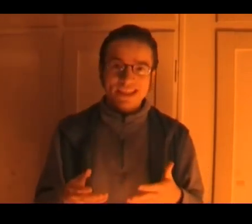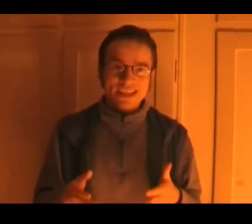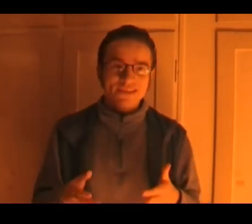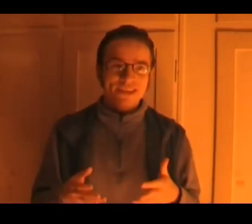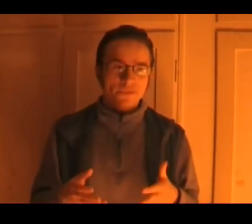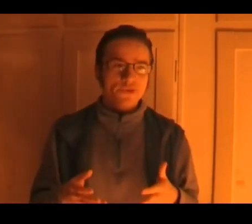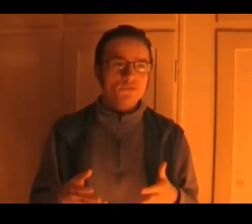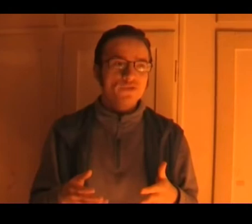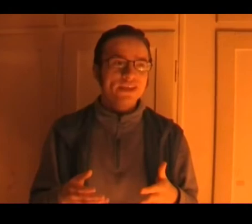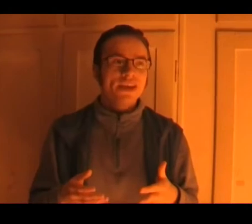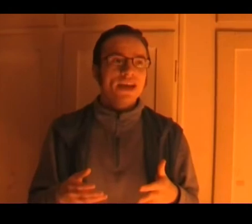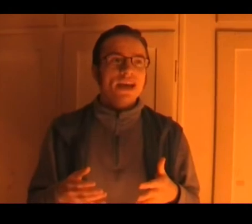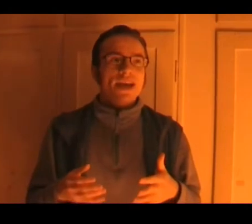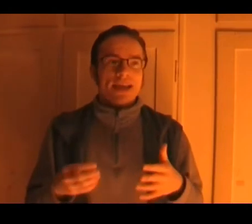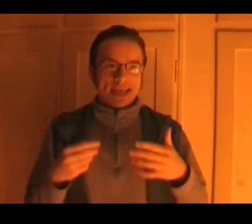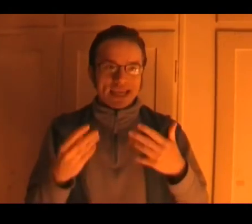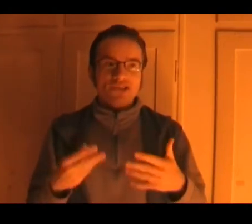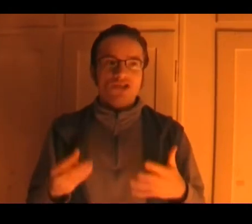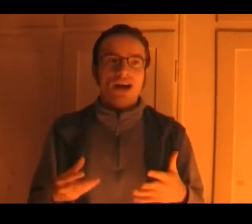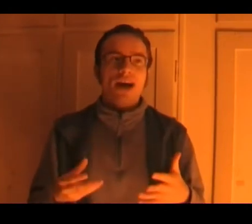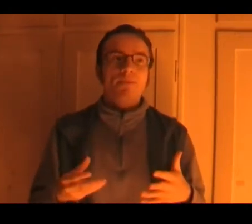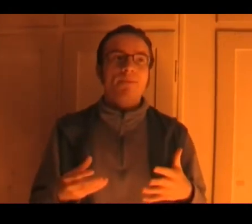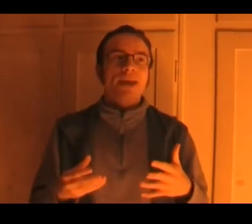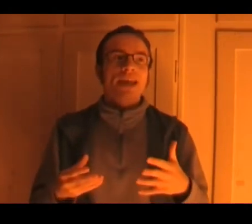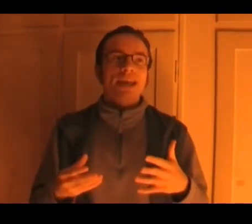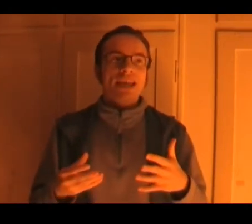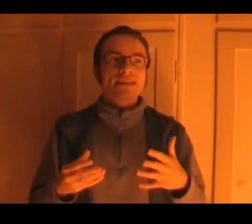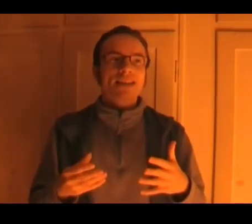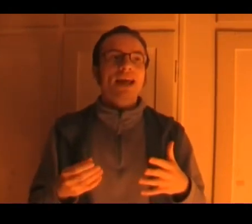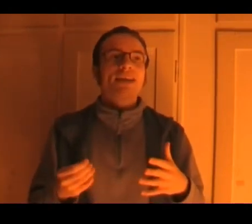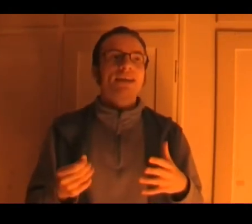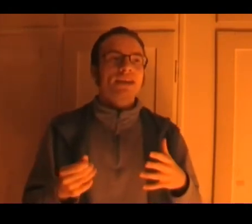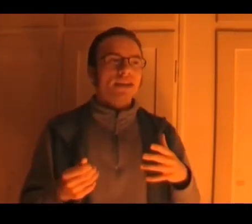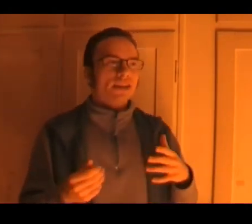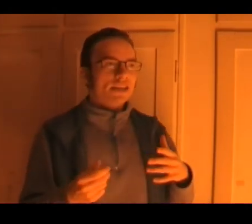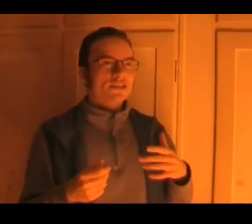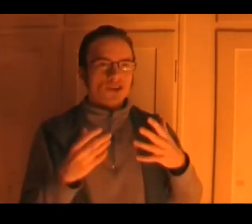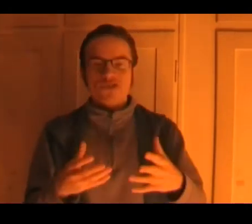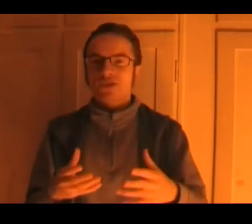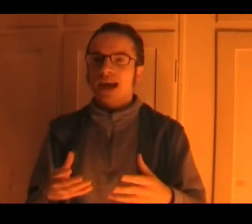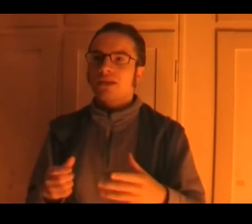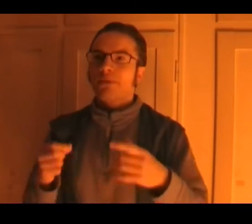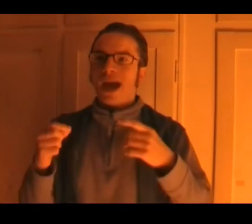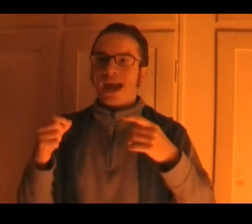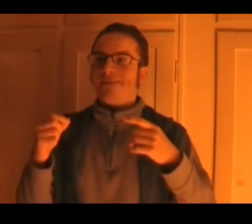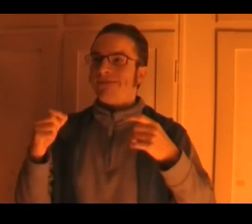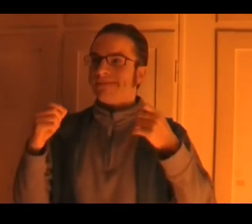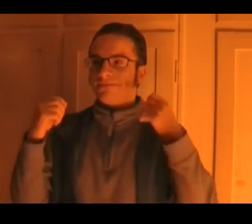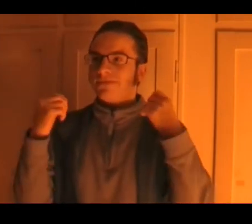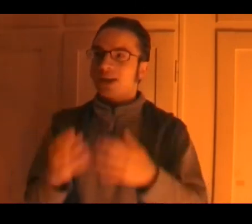he kills in the first movie each time it's like he starts to attack them and a